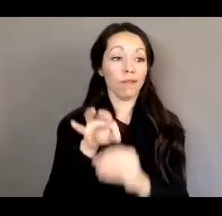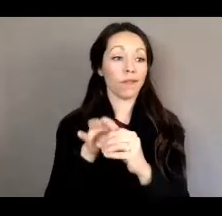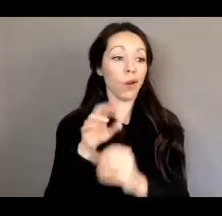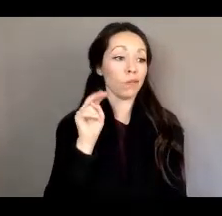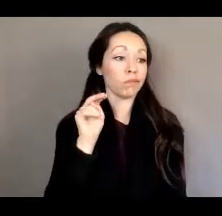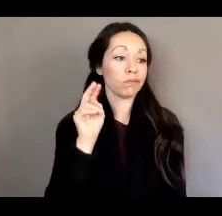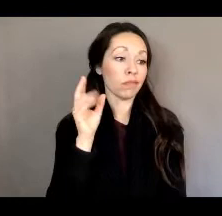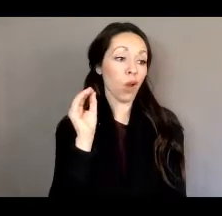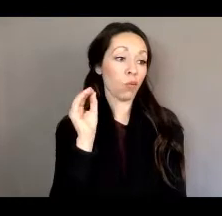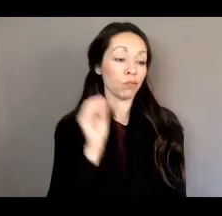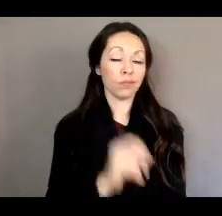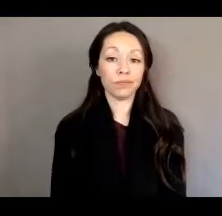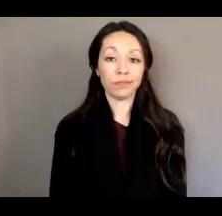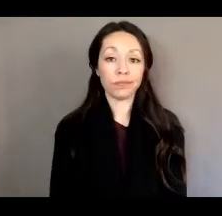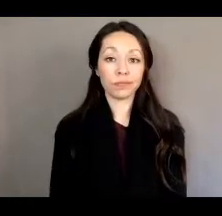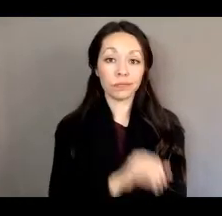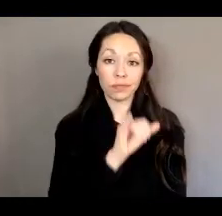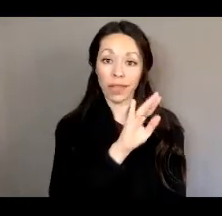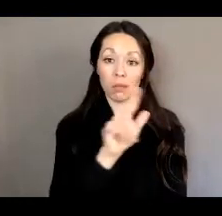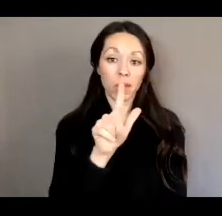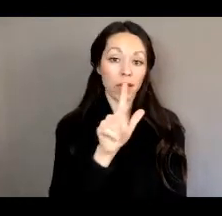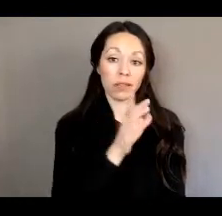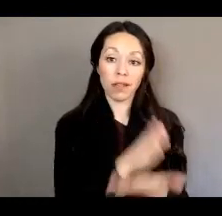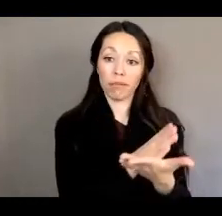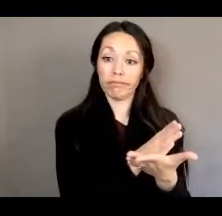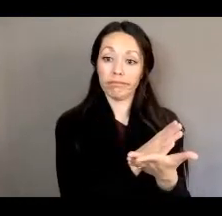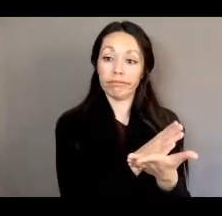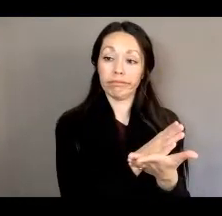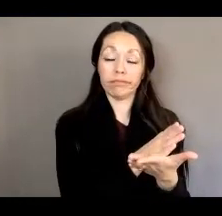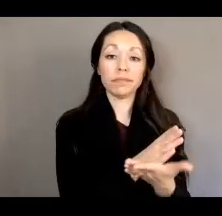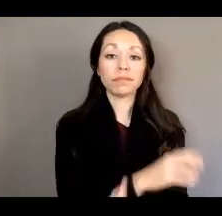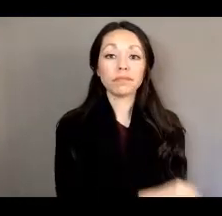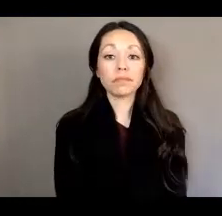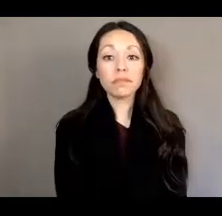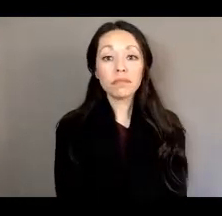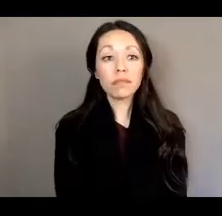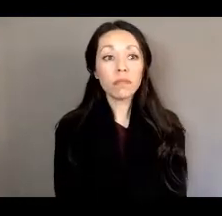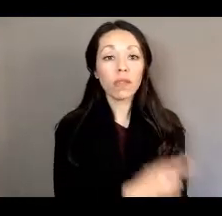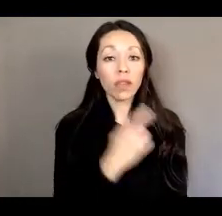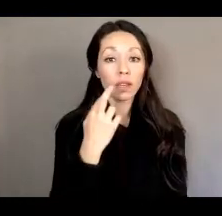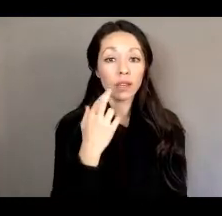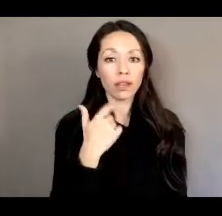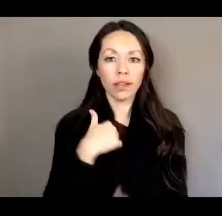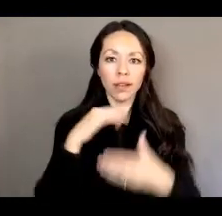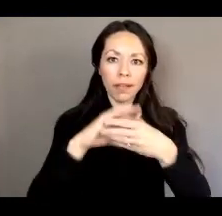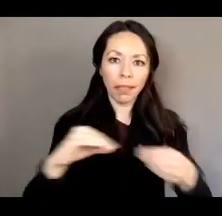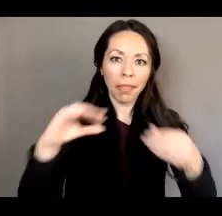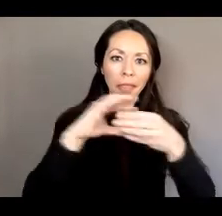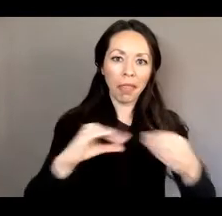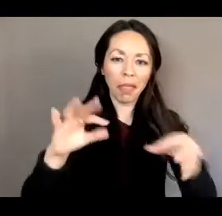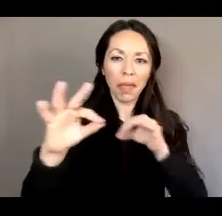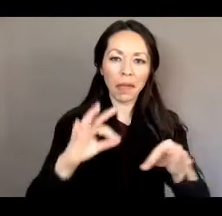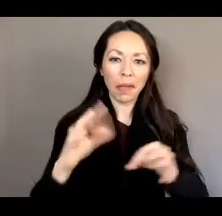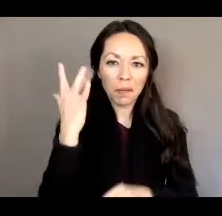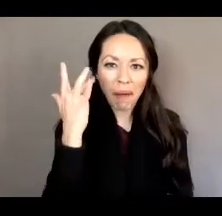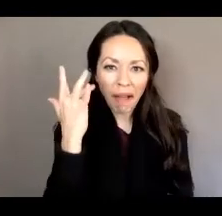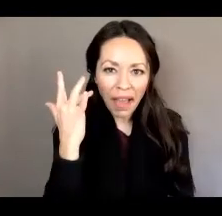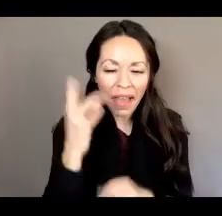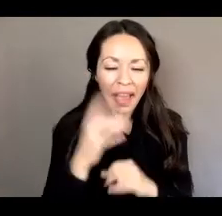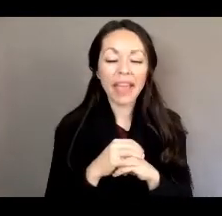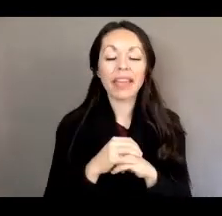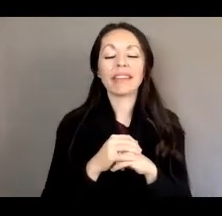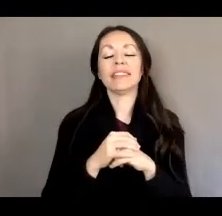So that bill stopped. The reason why I'm bringing this up is because in